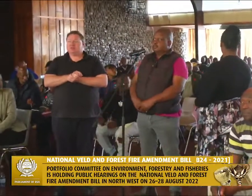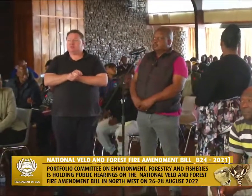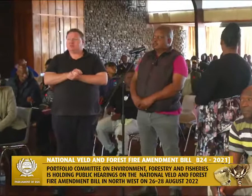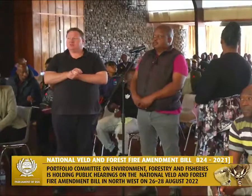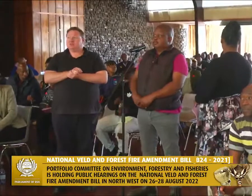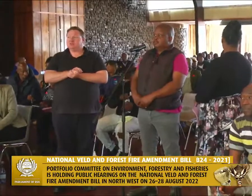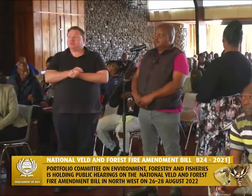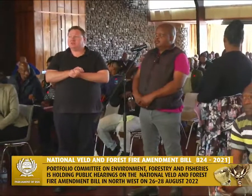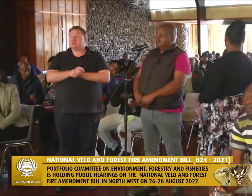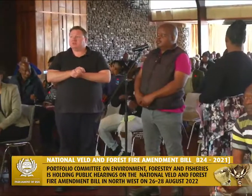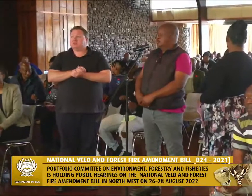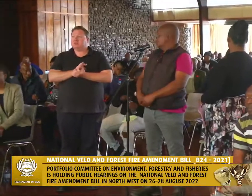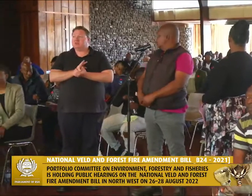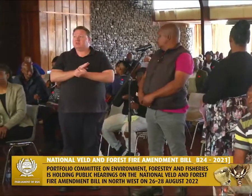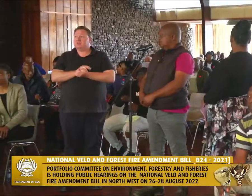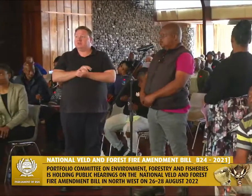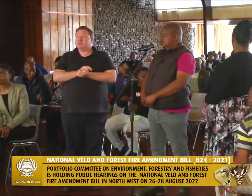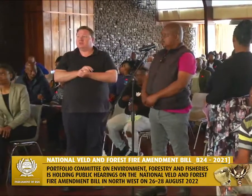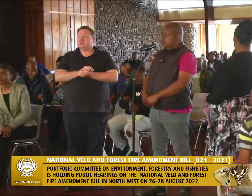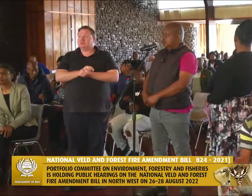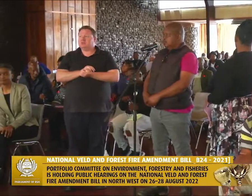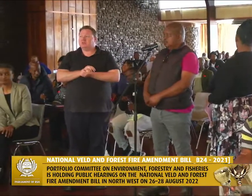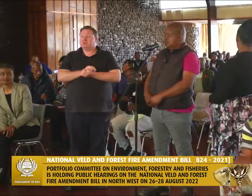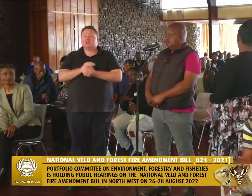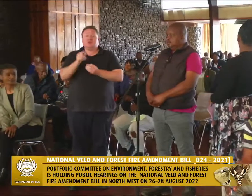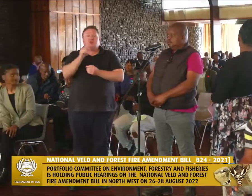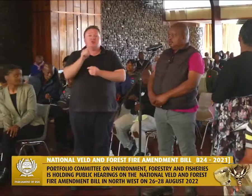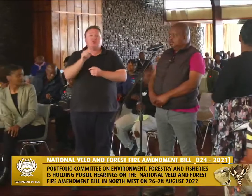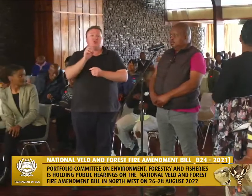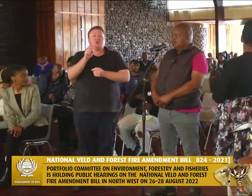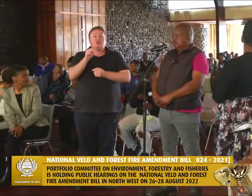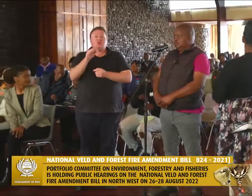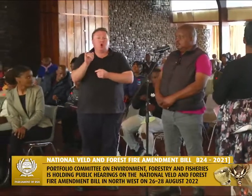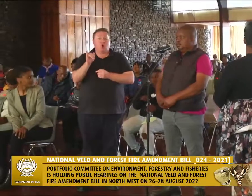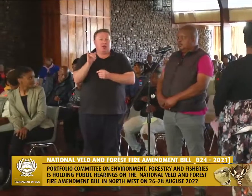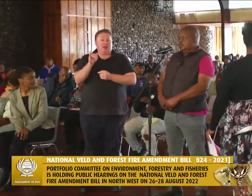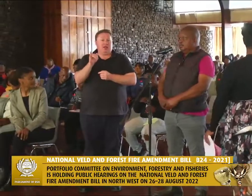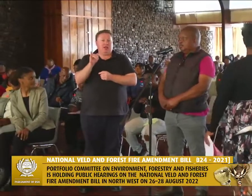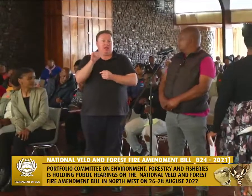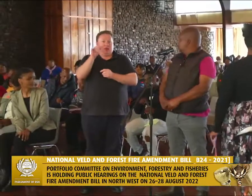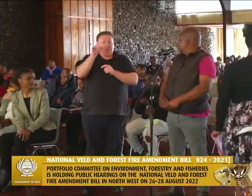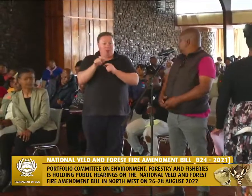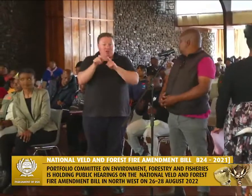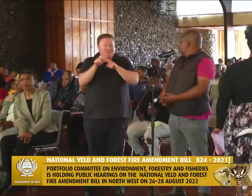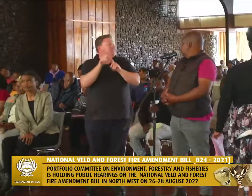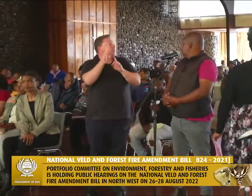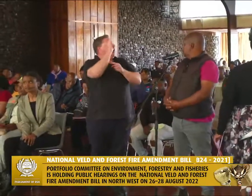Stok, there's a man called Zoni. probably outside from the office of the minister. He must meet there.